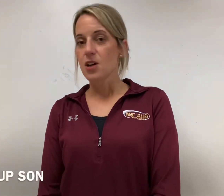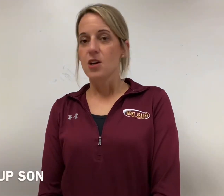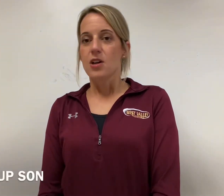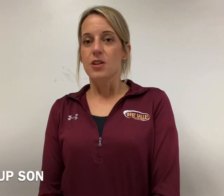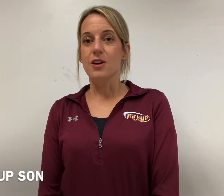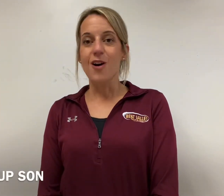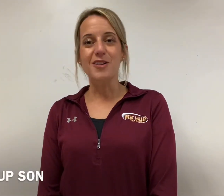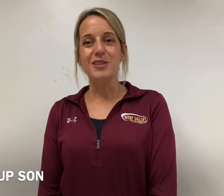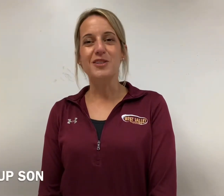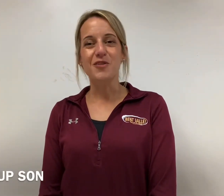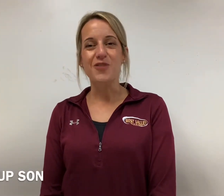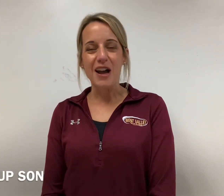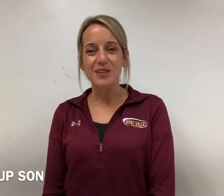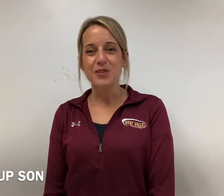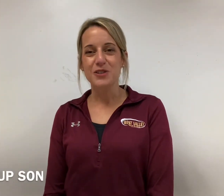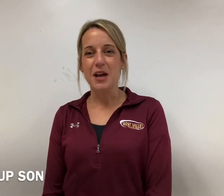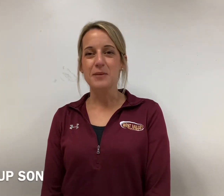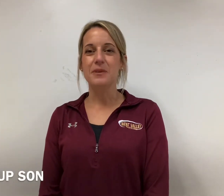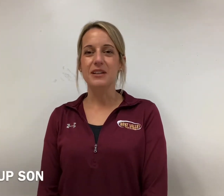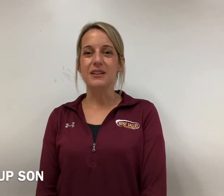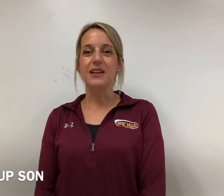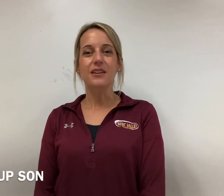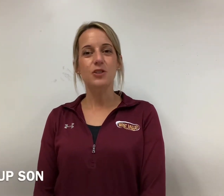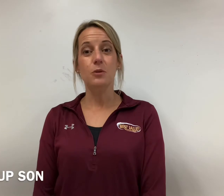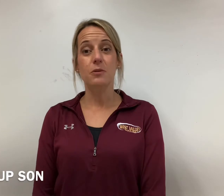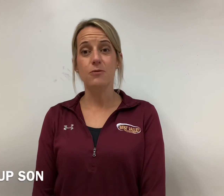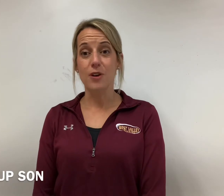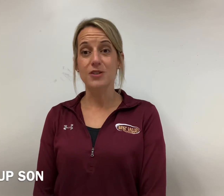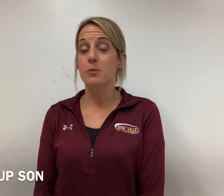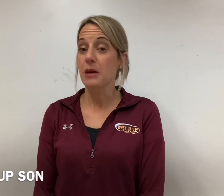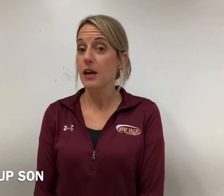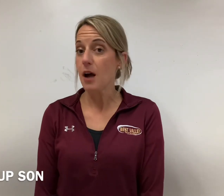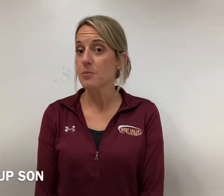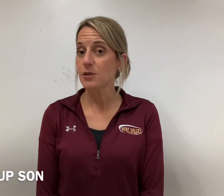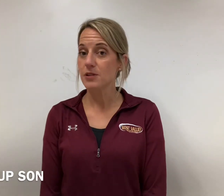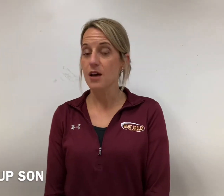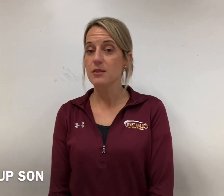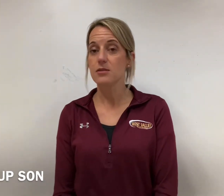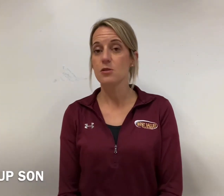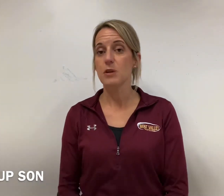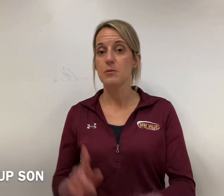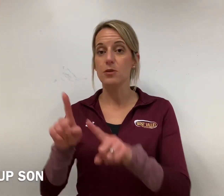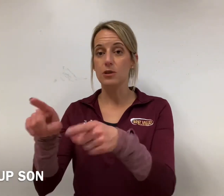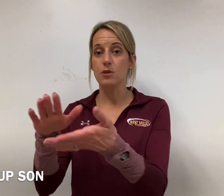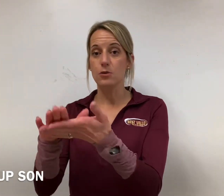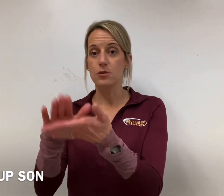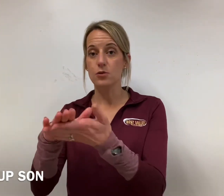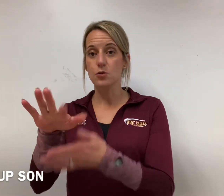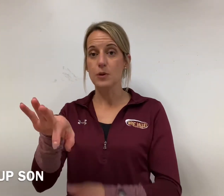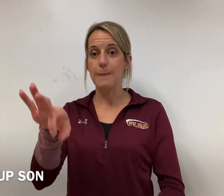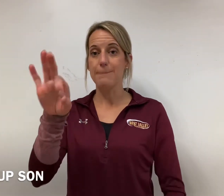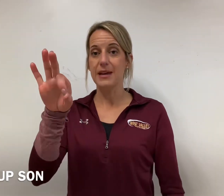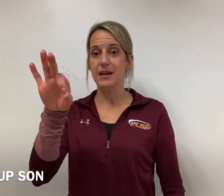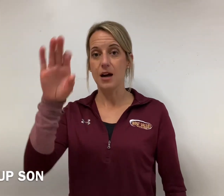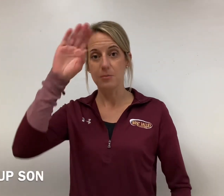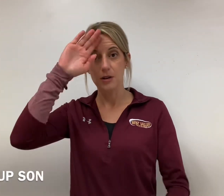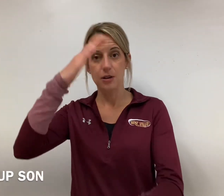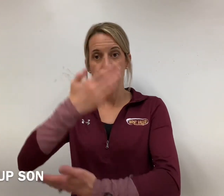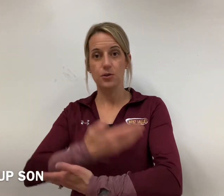the gloss is to find your son but in English we would voice to pick up your son so maybe you're going to go to the school and pick up your